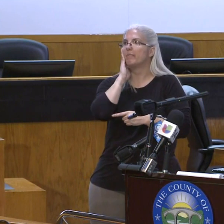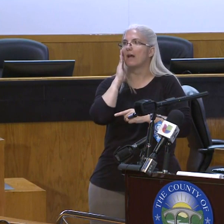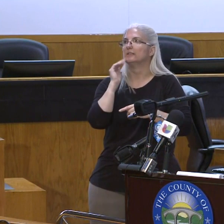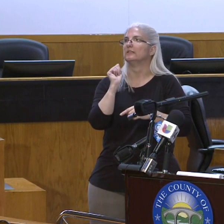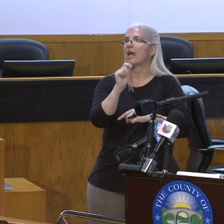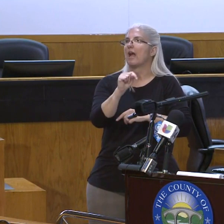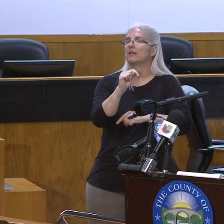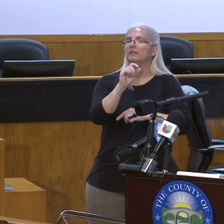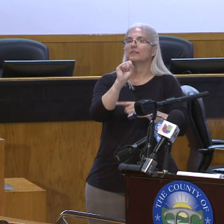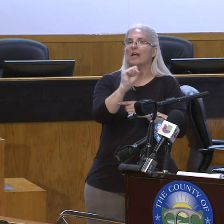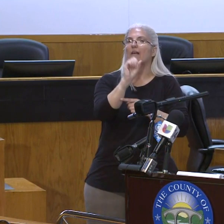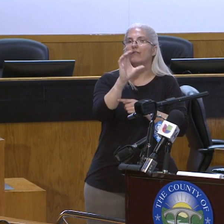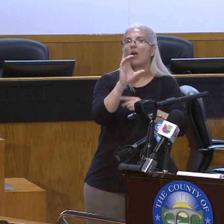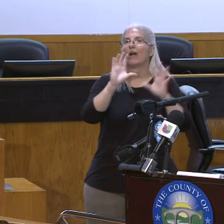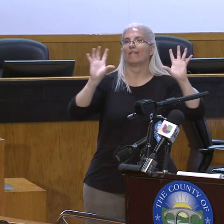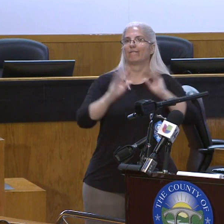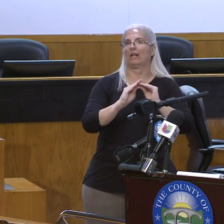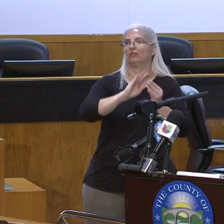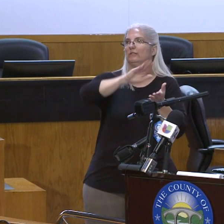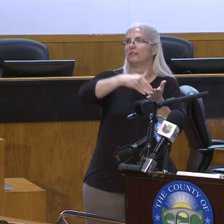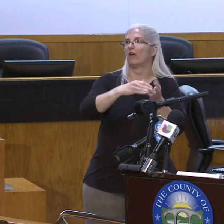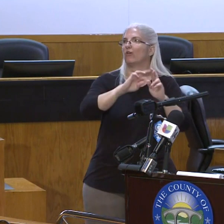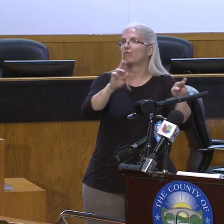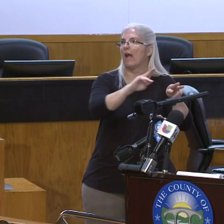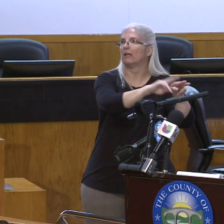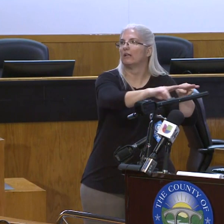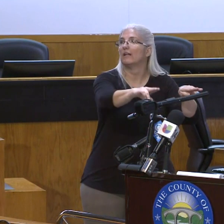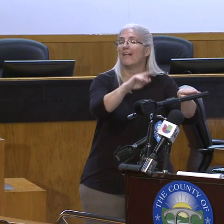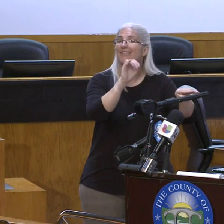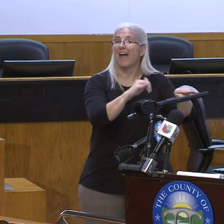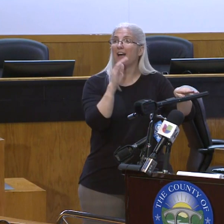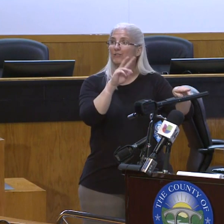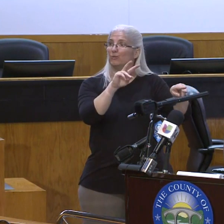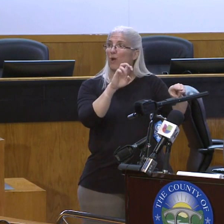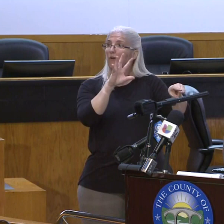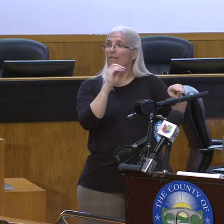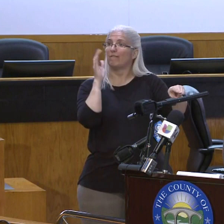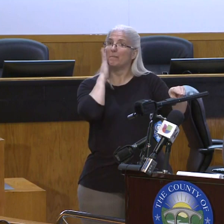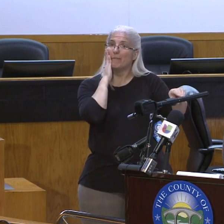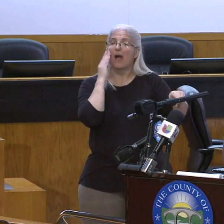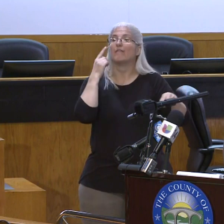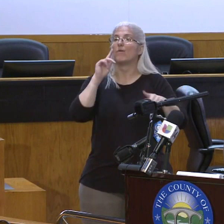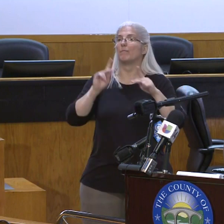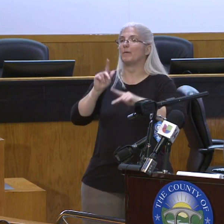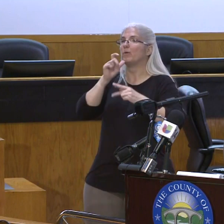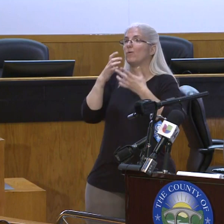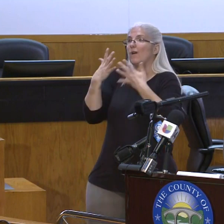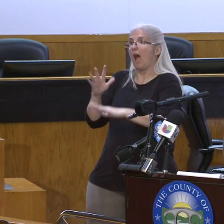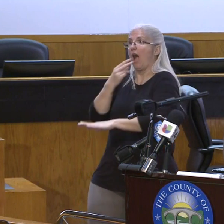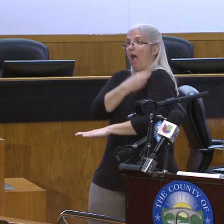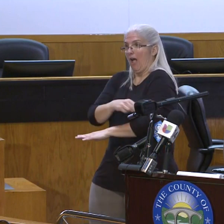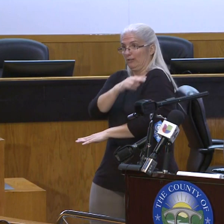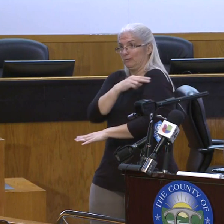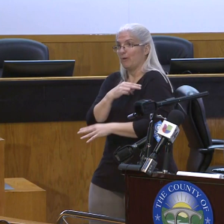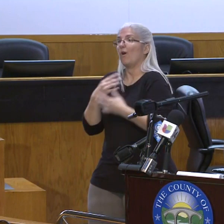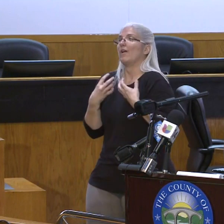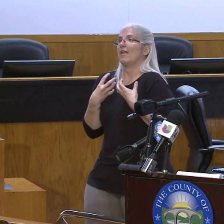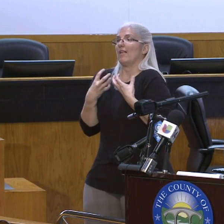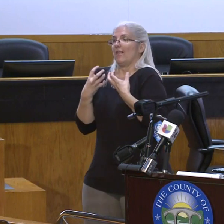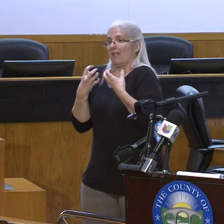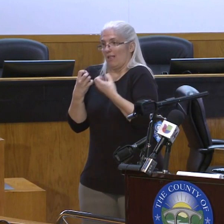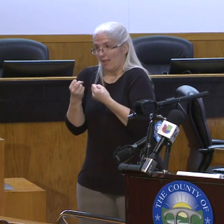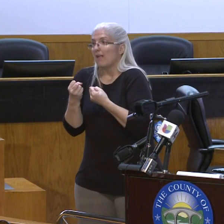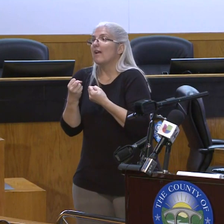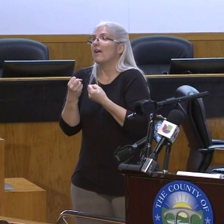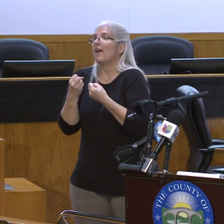primarily for patients who have been hospitalized, all of whom will be COVID positive and who need